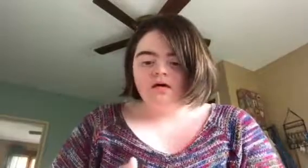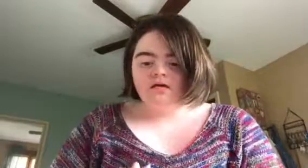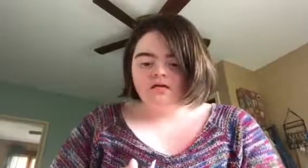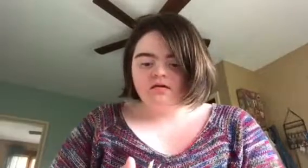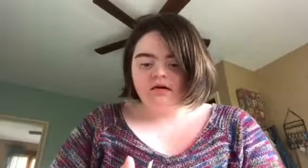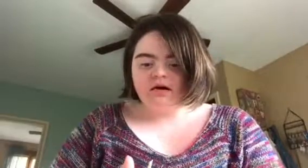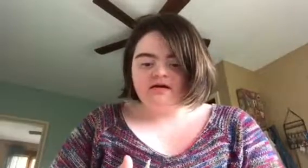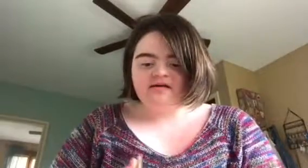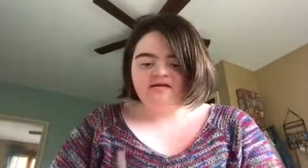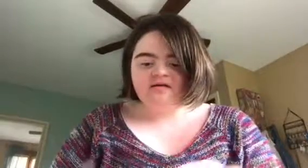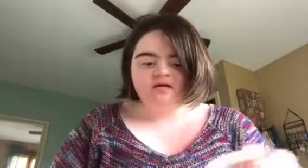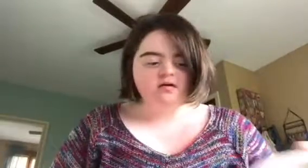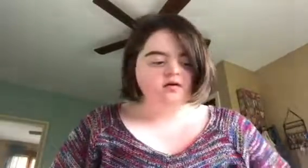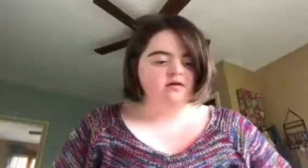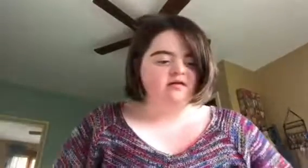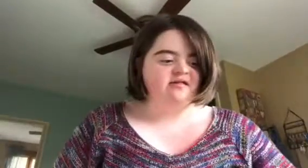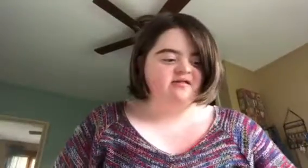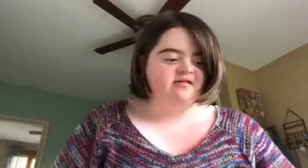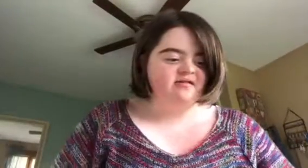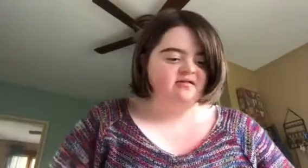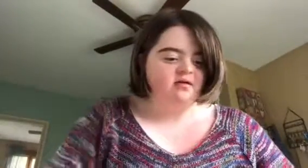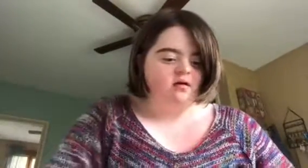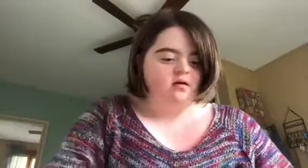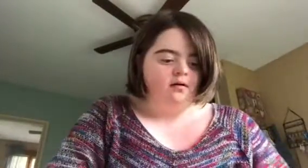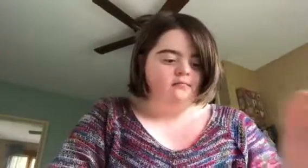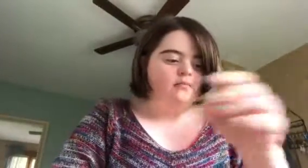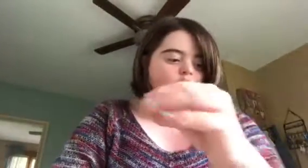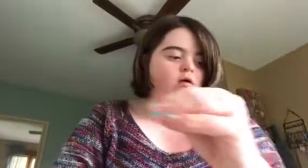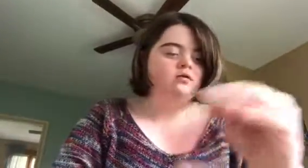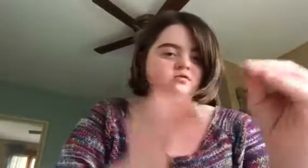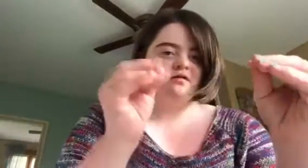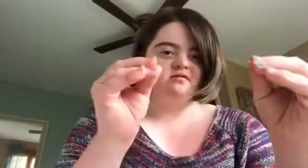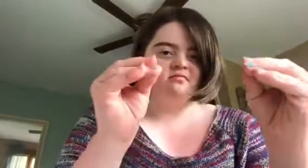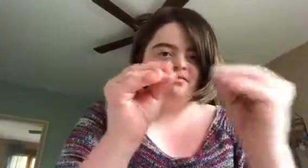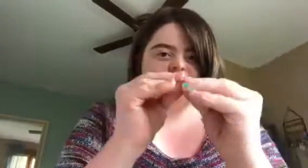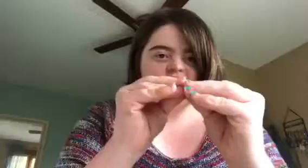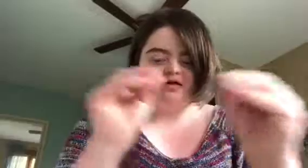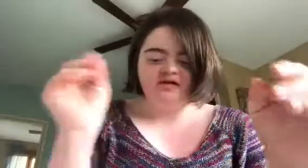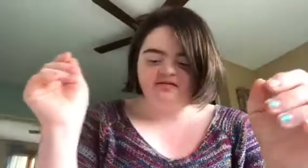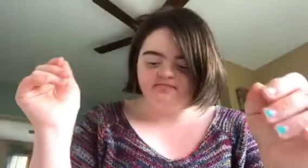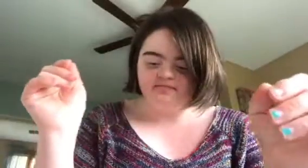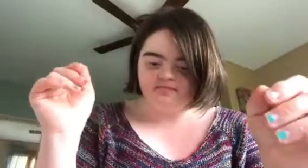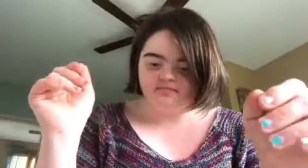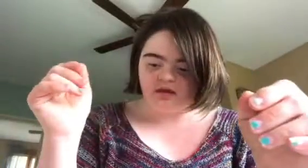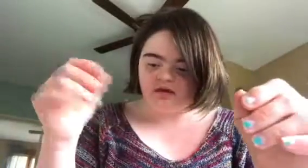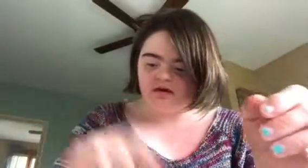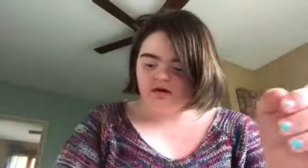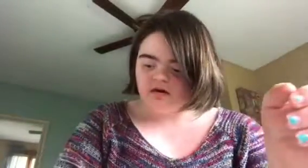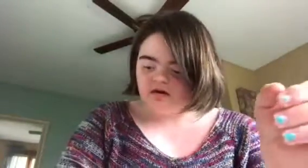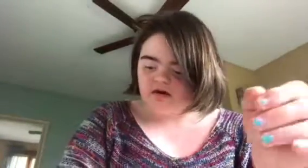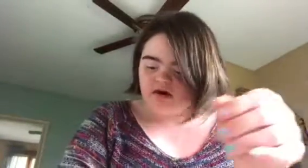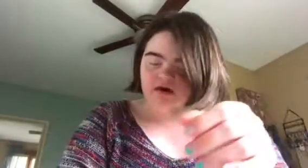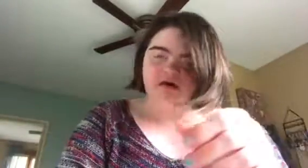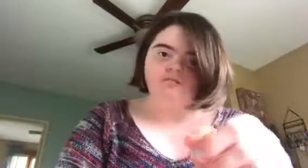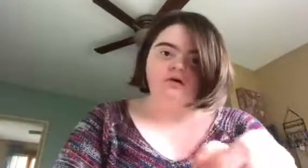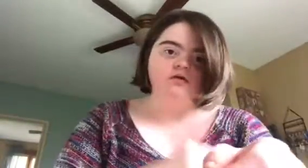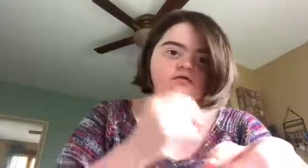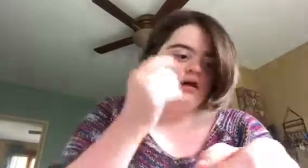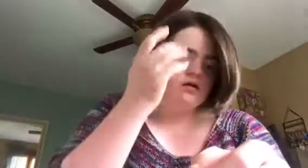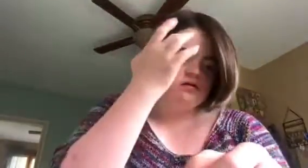Next, it's more. Just like this. And when you're done,